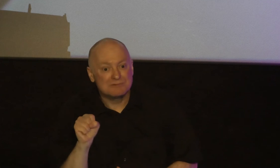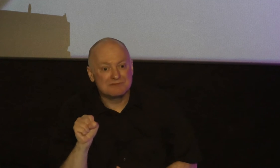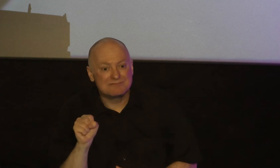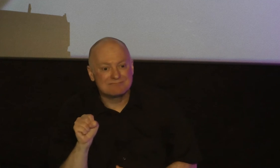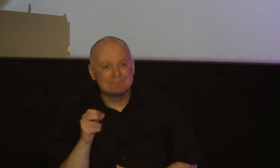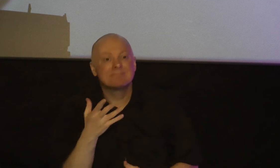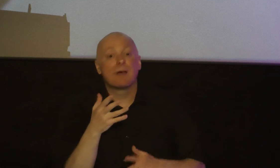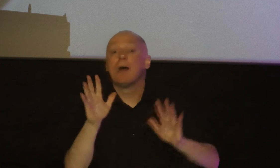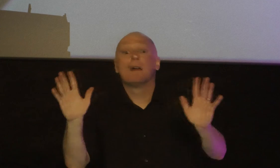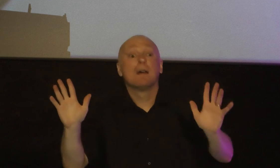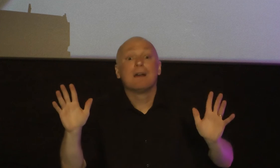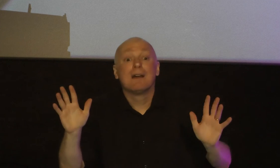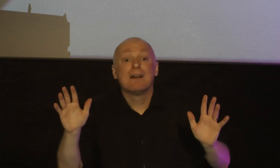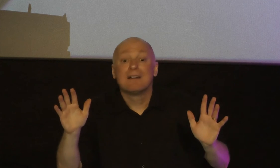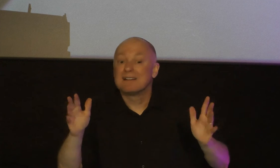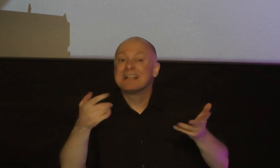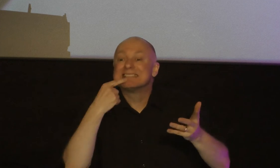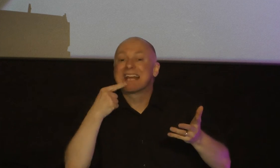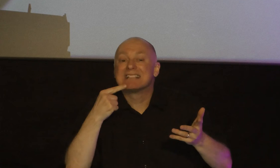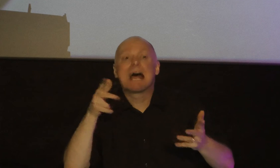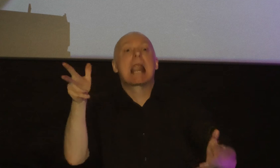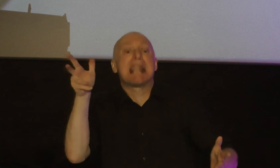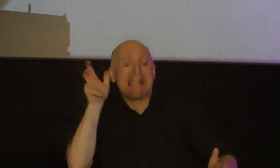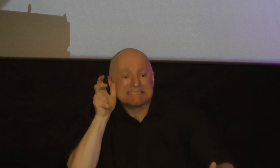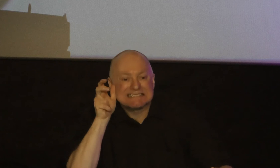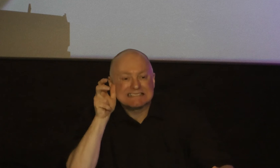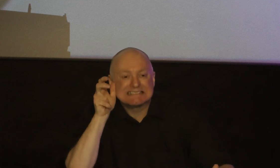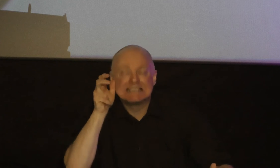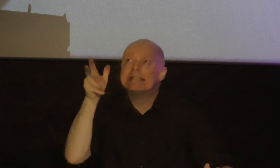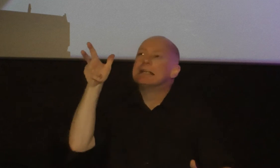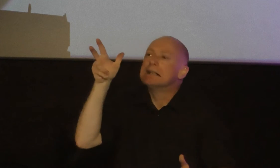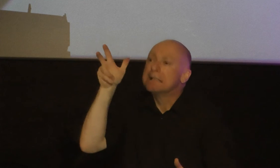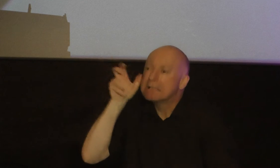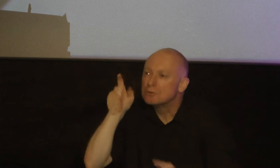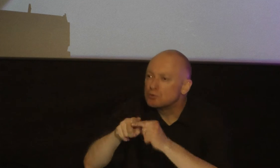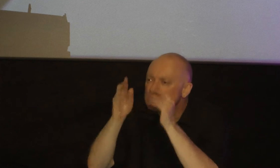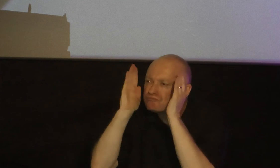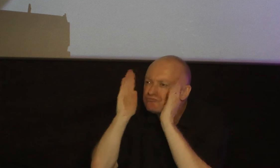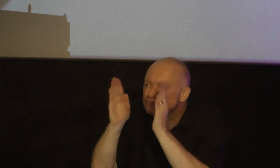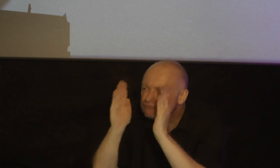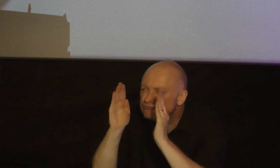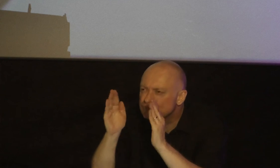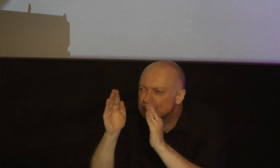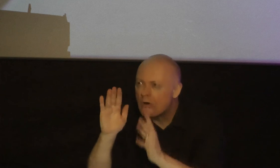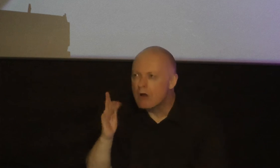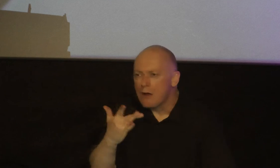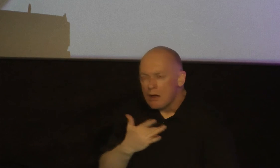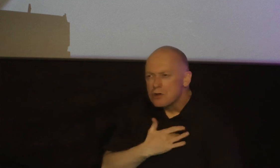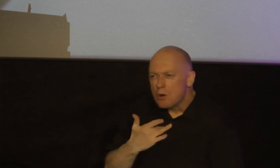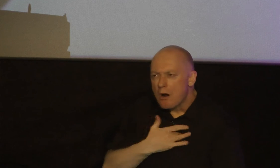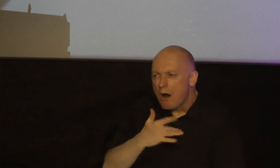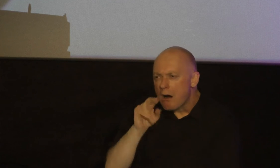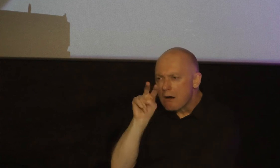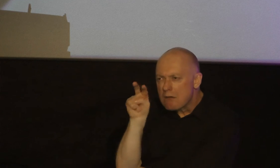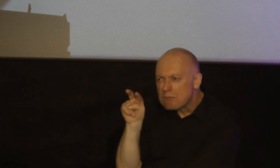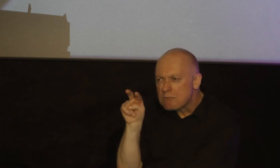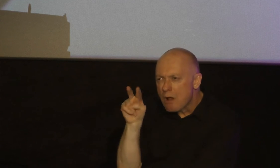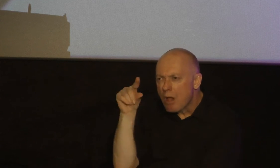to listen straight out of scripture to listen to hear to be attentive to let your heart hold fast my words do not